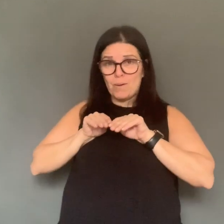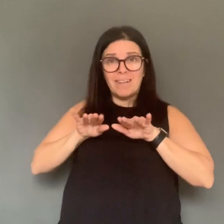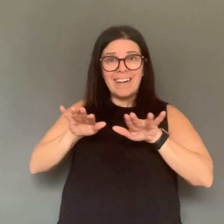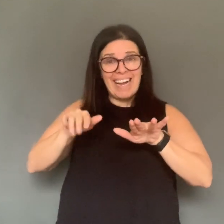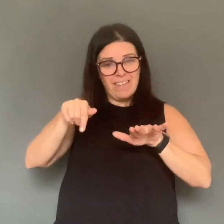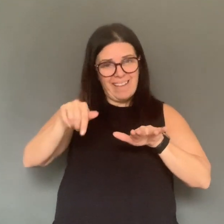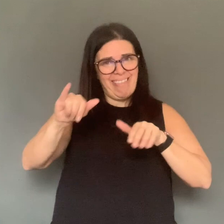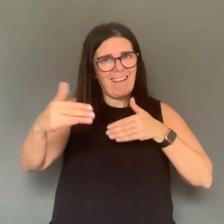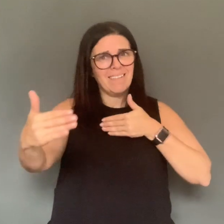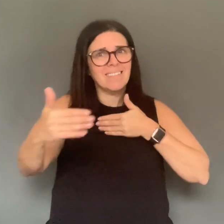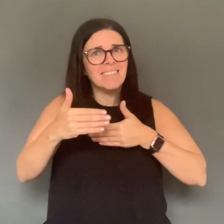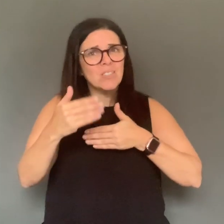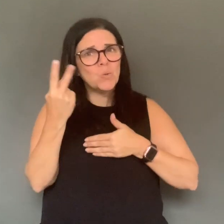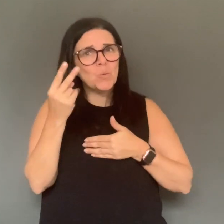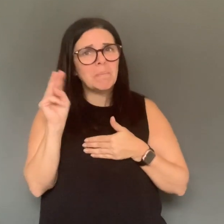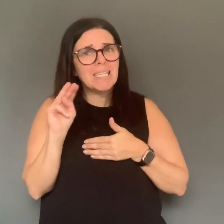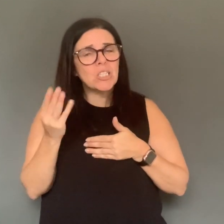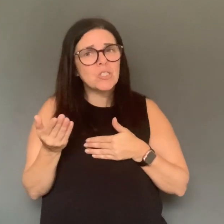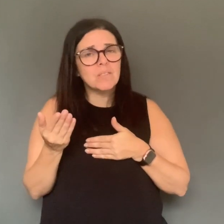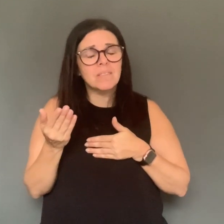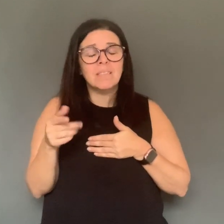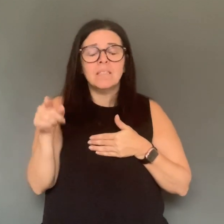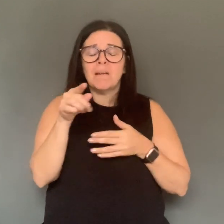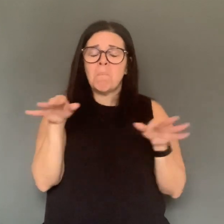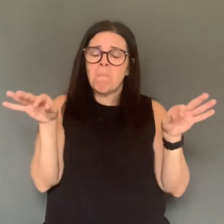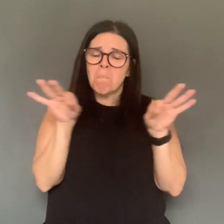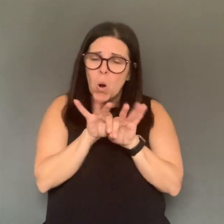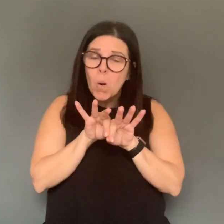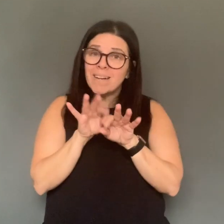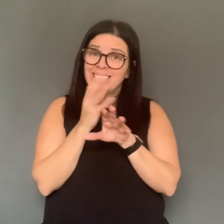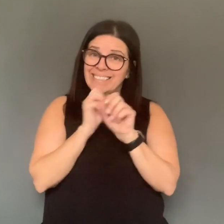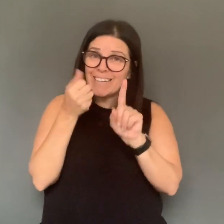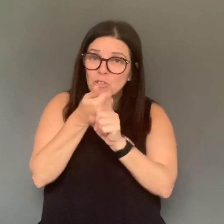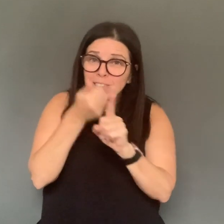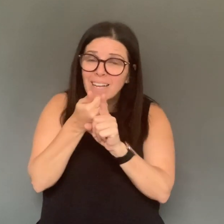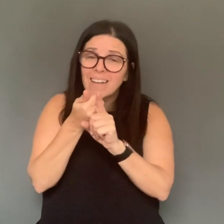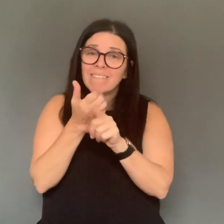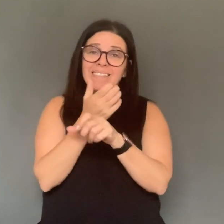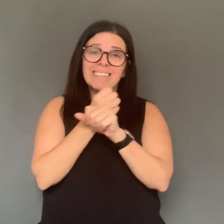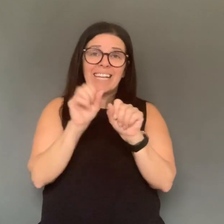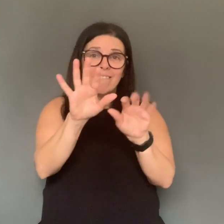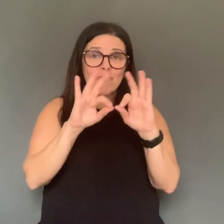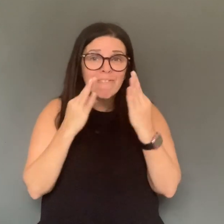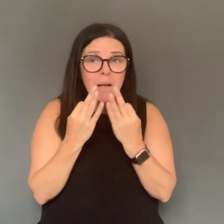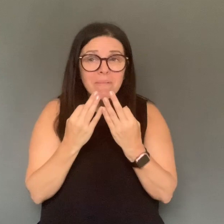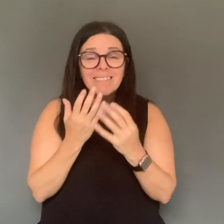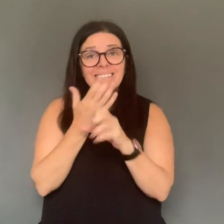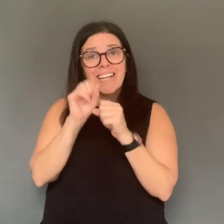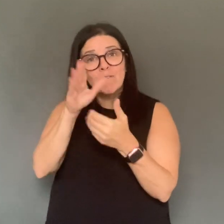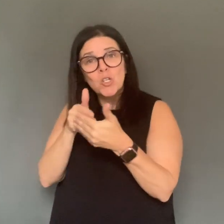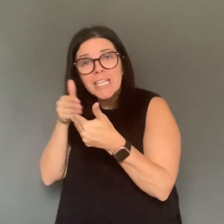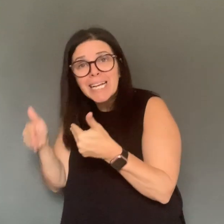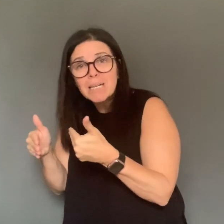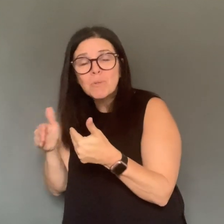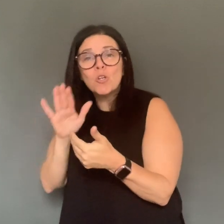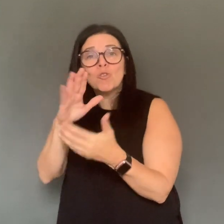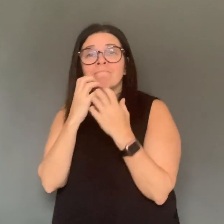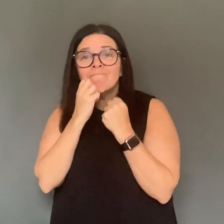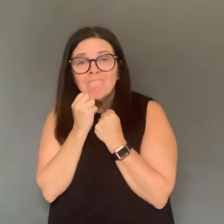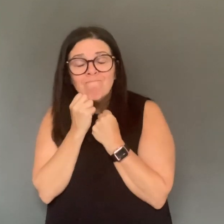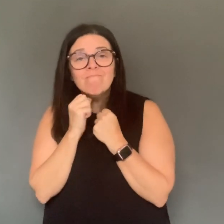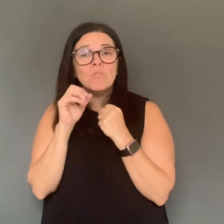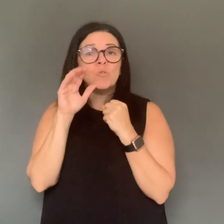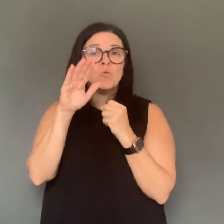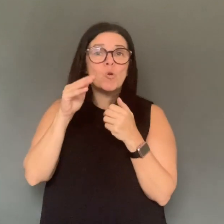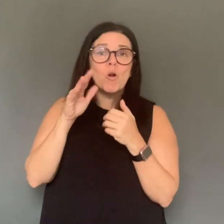loved ones, save your neighbor, save your parents and grandparents, save the community. Please break the chain of transmission.